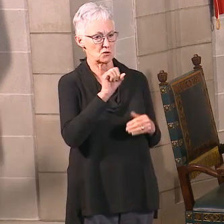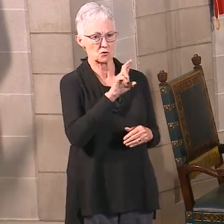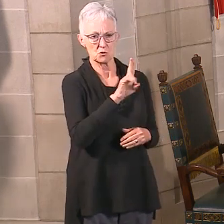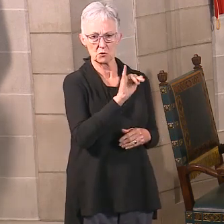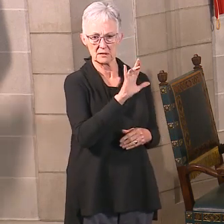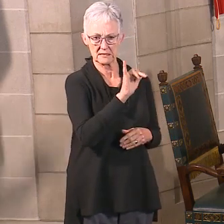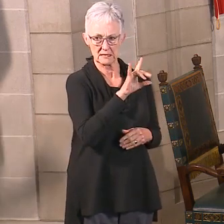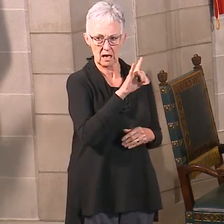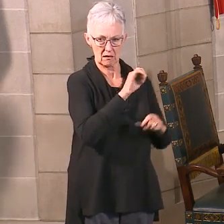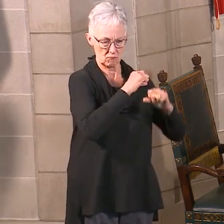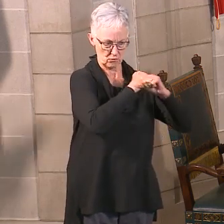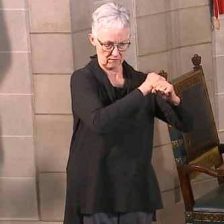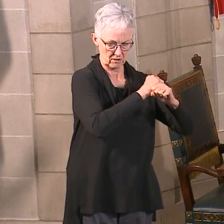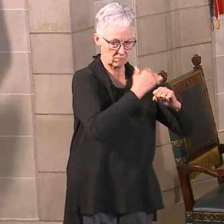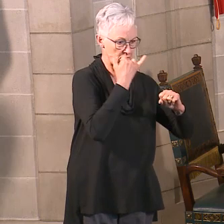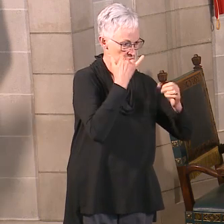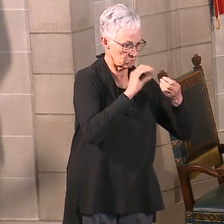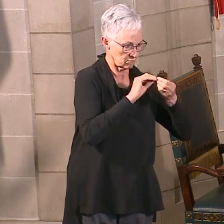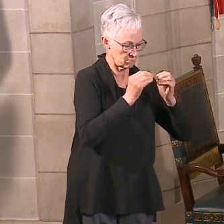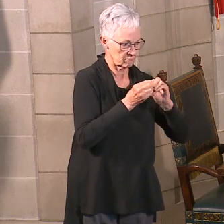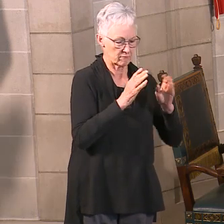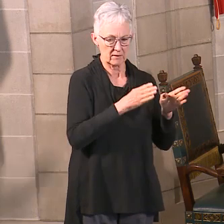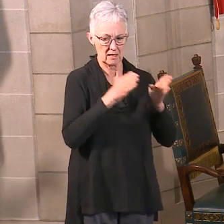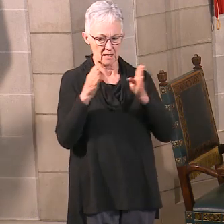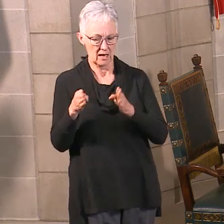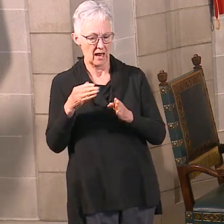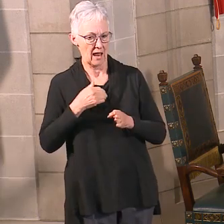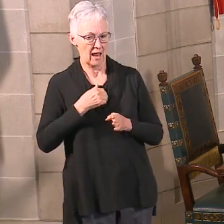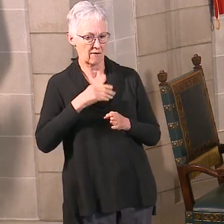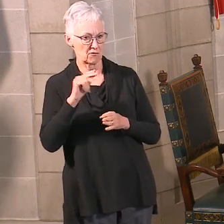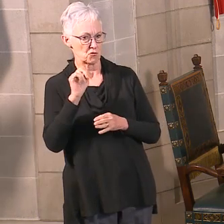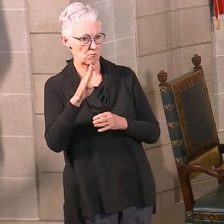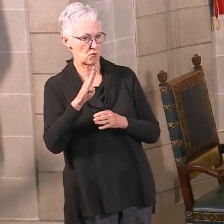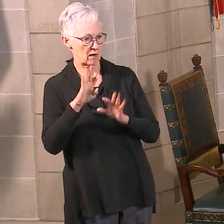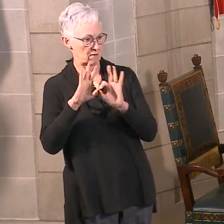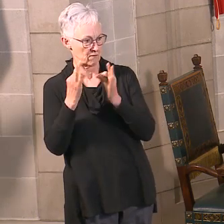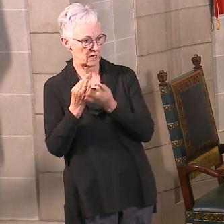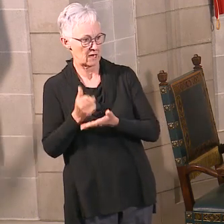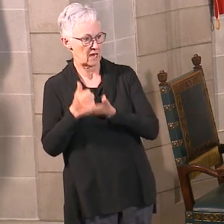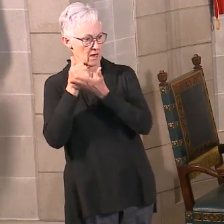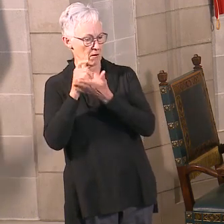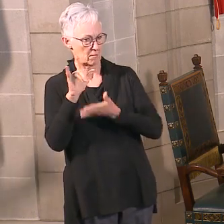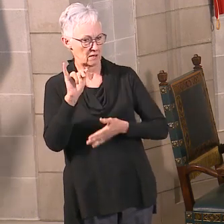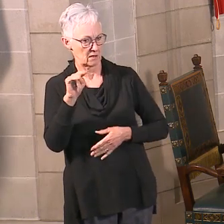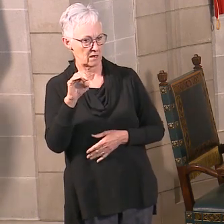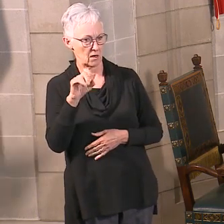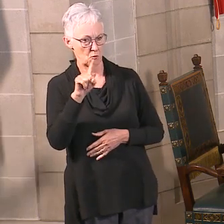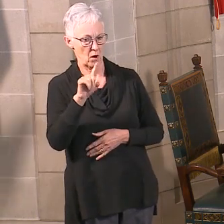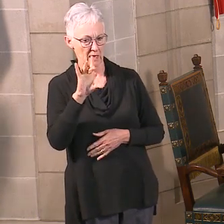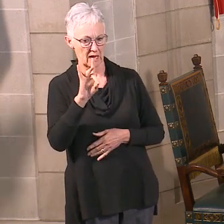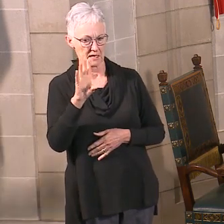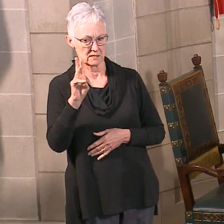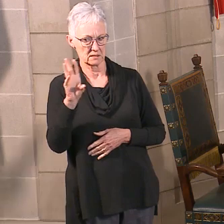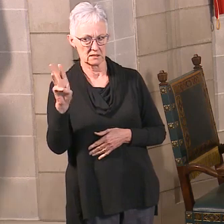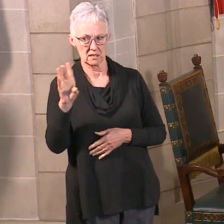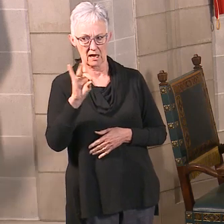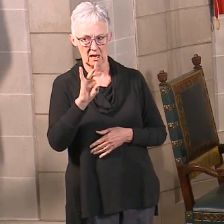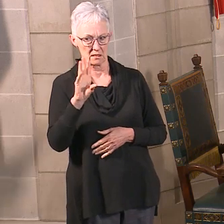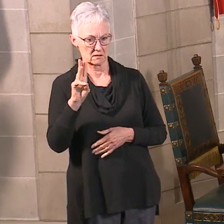We've also talked about the Nebraska Family Helpline, the 1-866-866-8660,